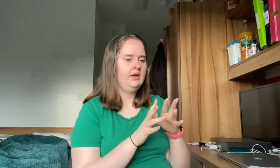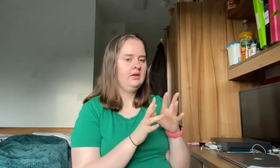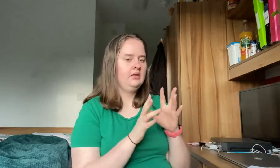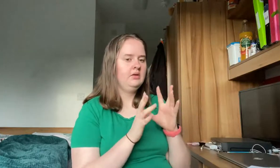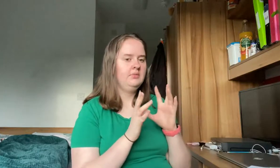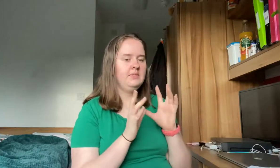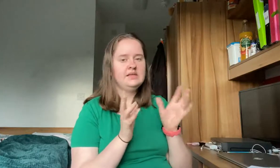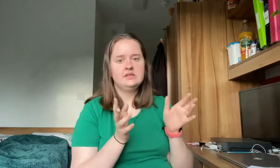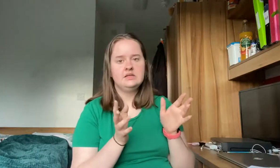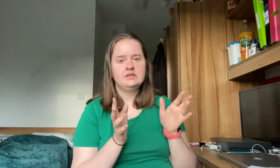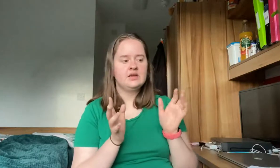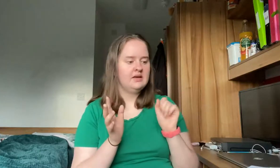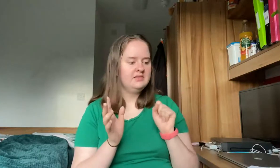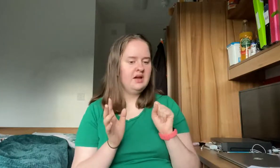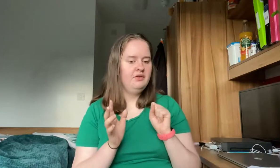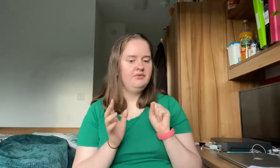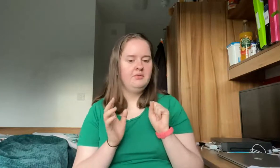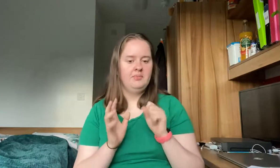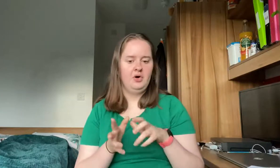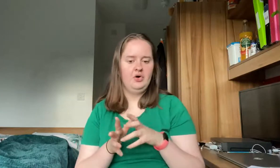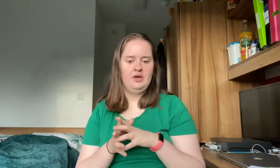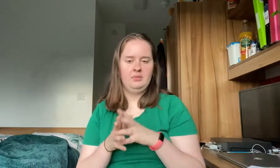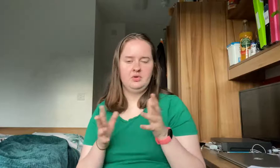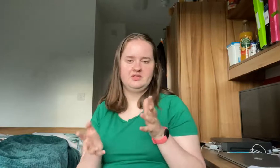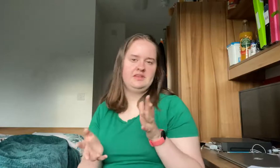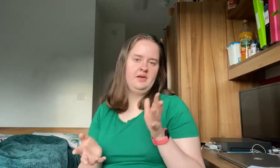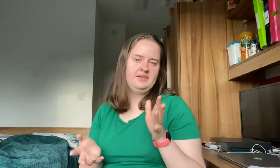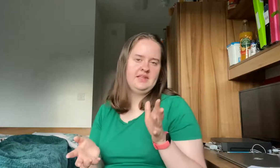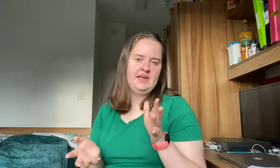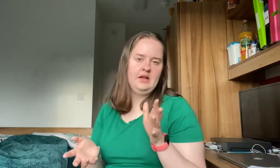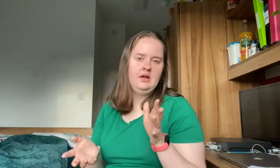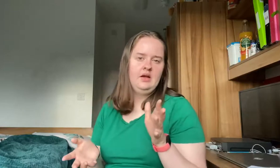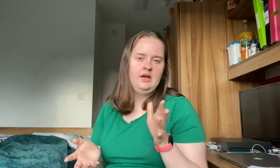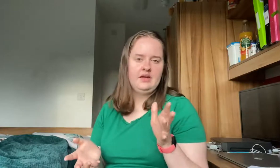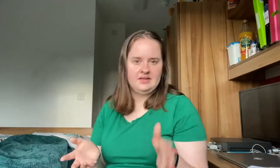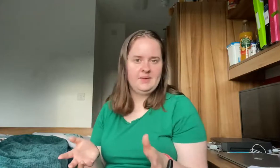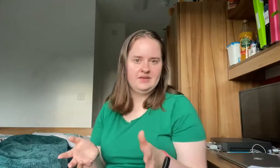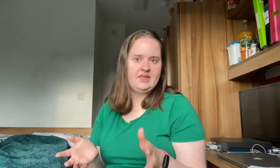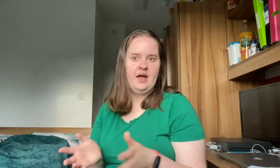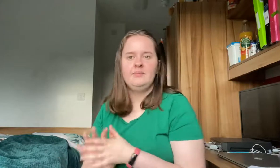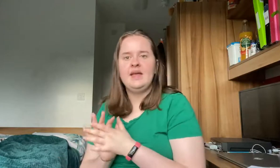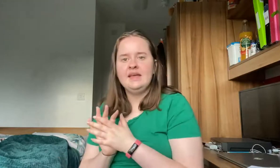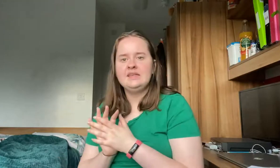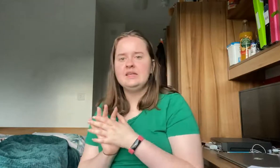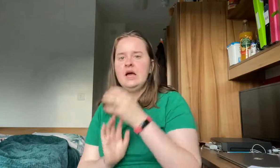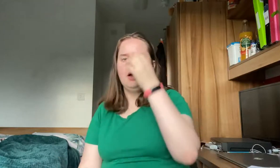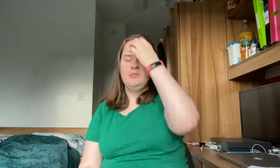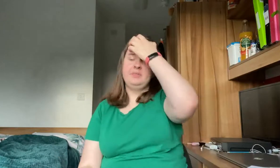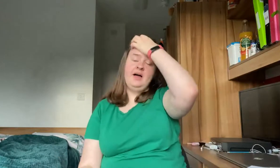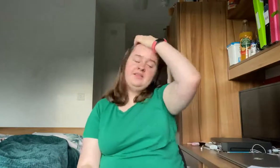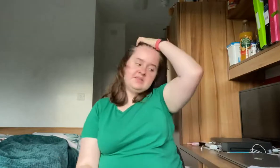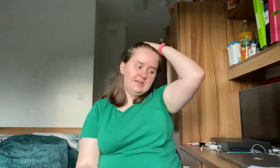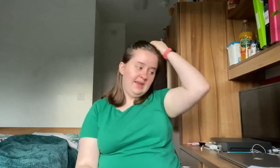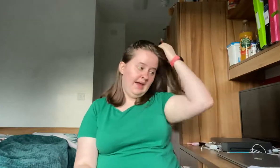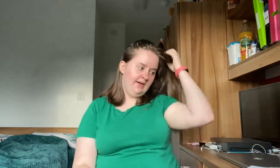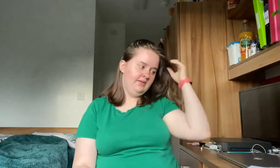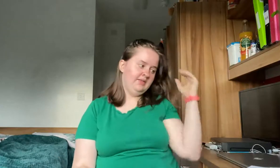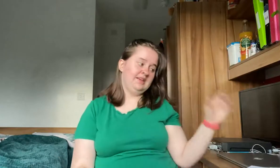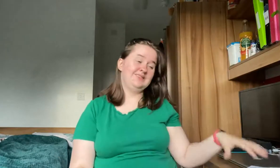maintenance kind of stuff but it was still obviously an expense that I made but yeah that's